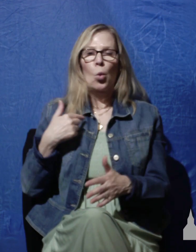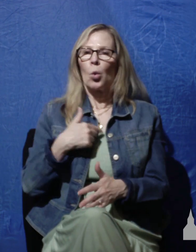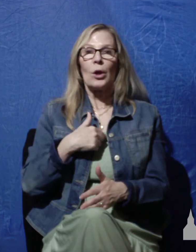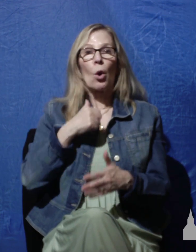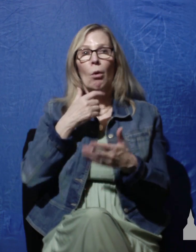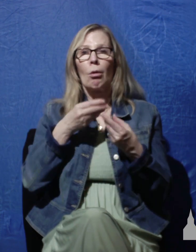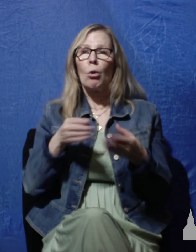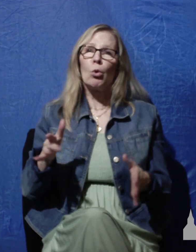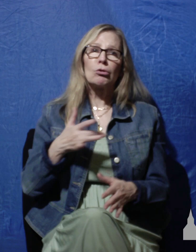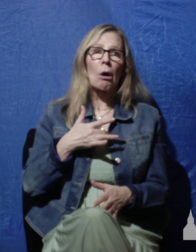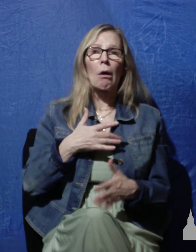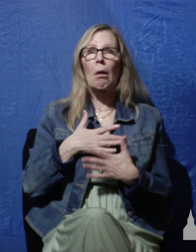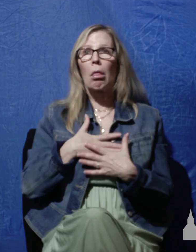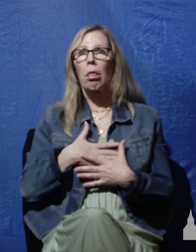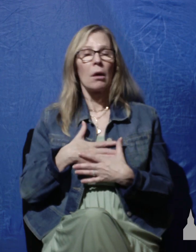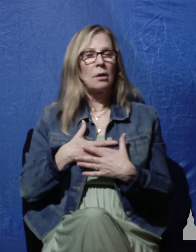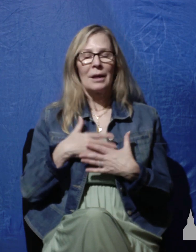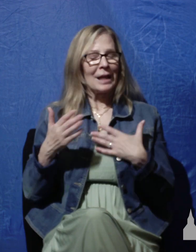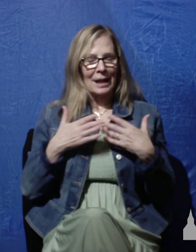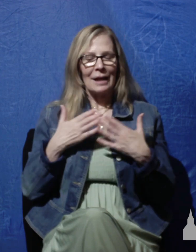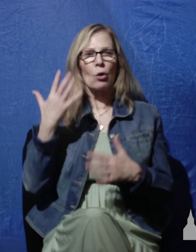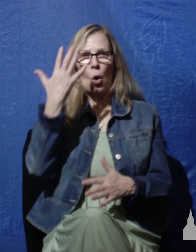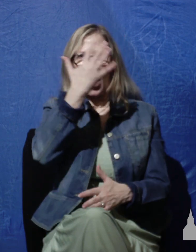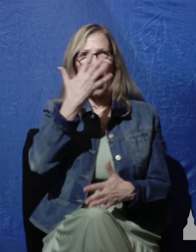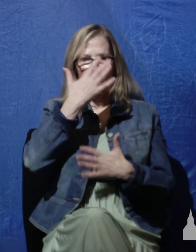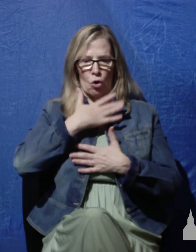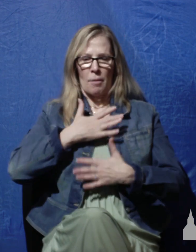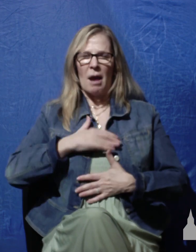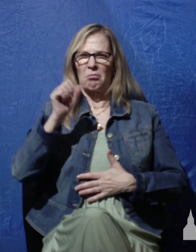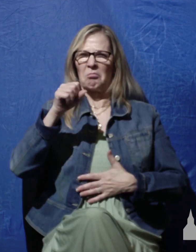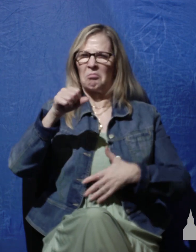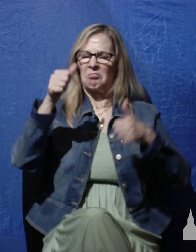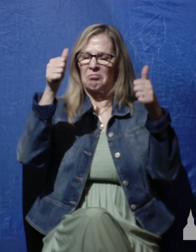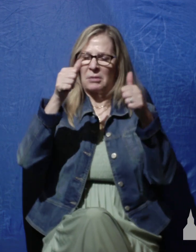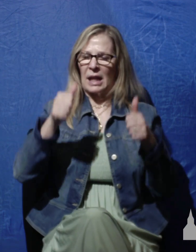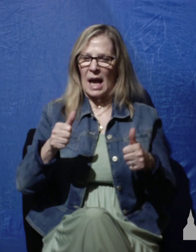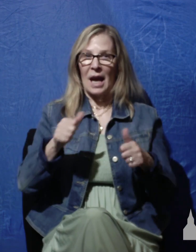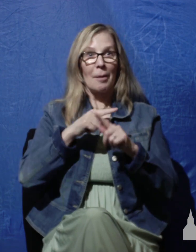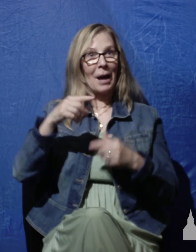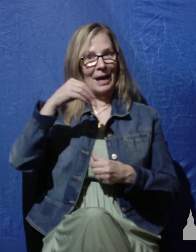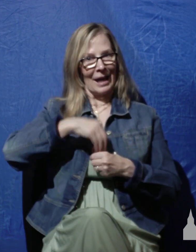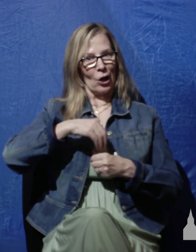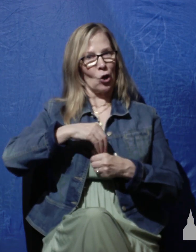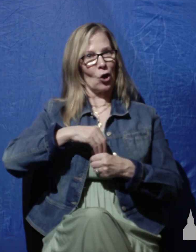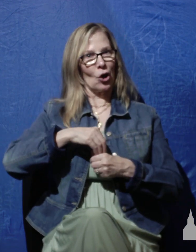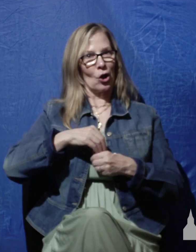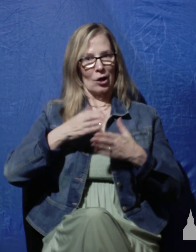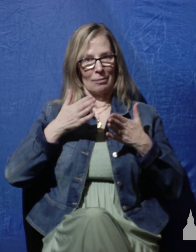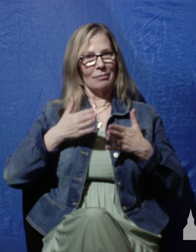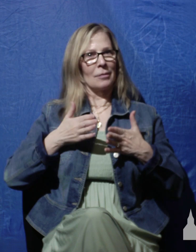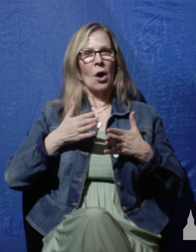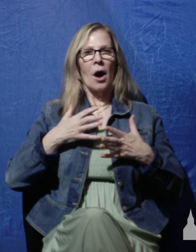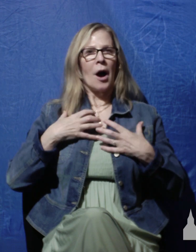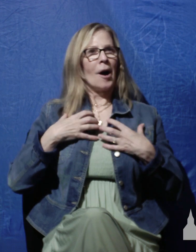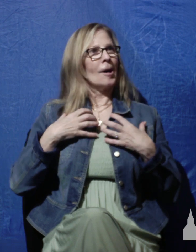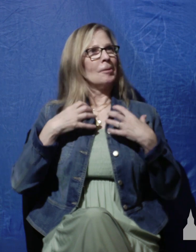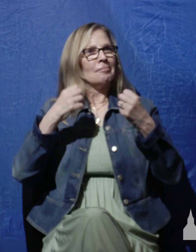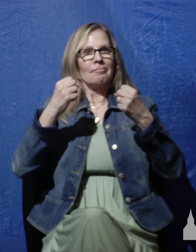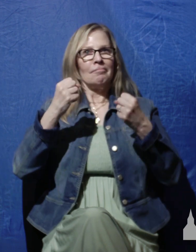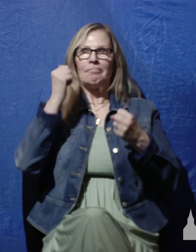but though our outer man is decaying yet our inner man is being renewed day by day in other